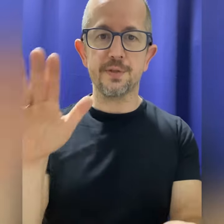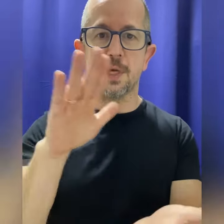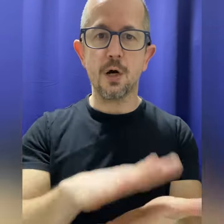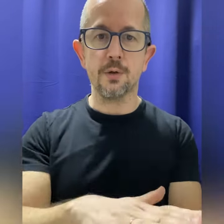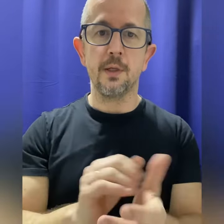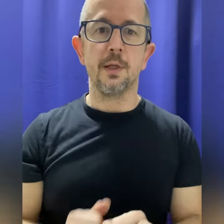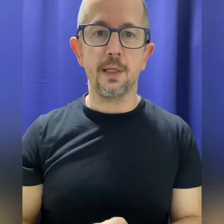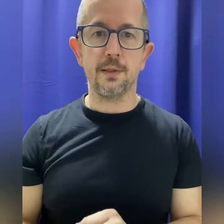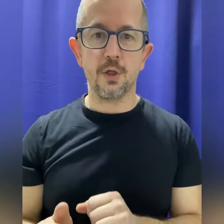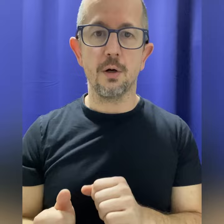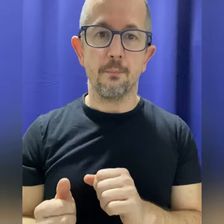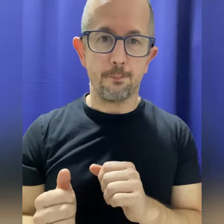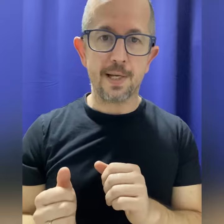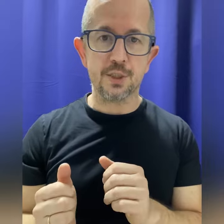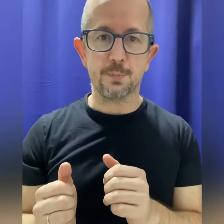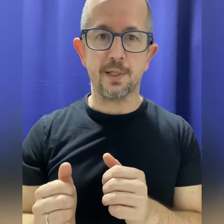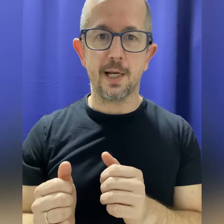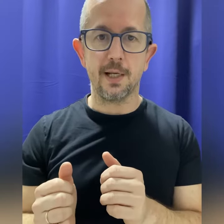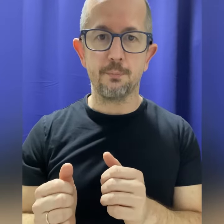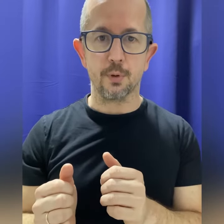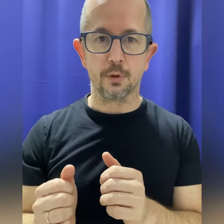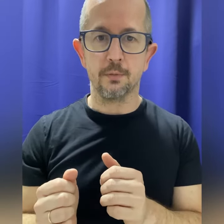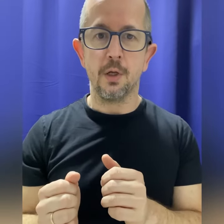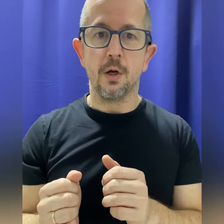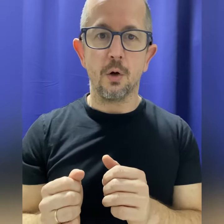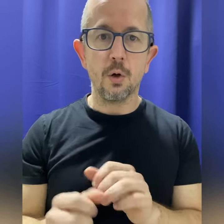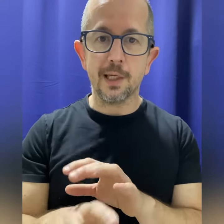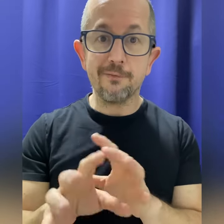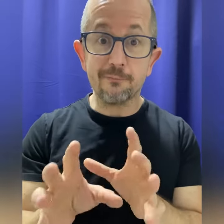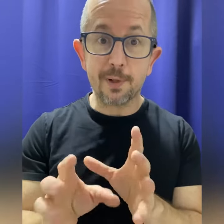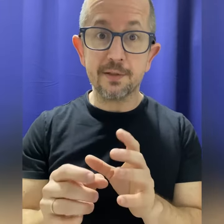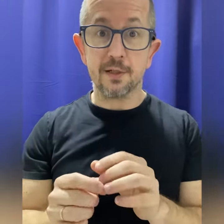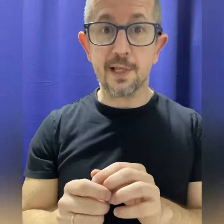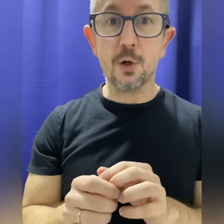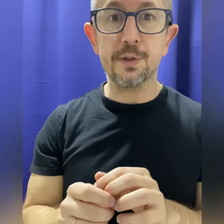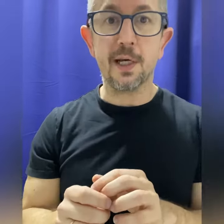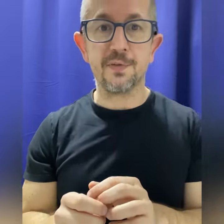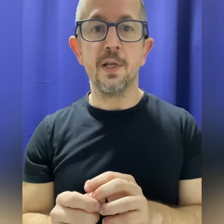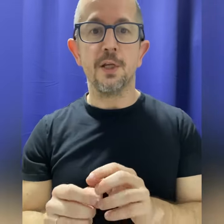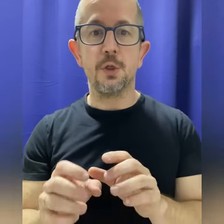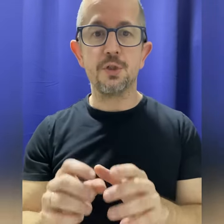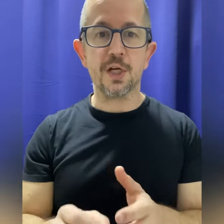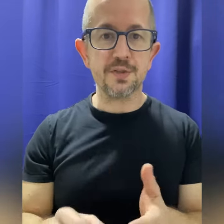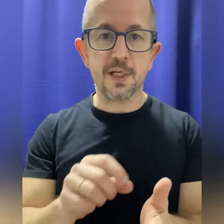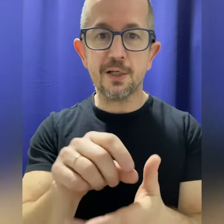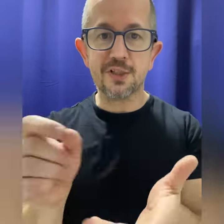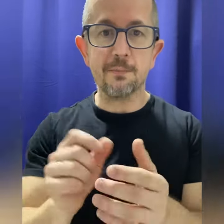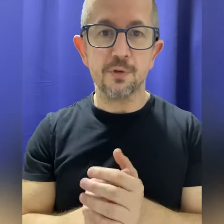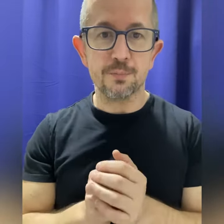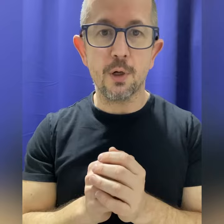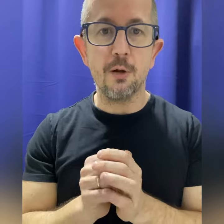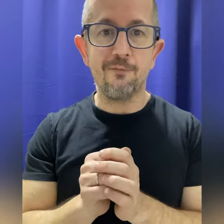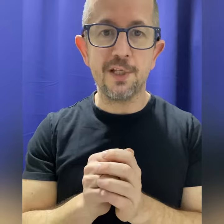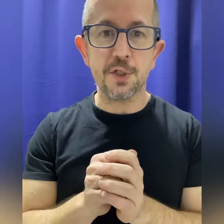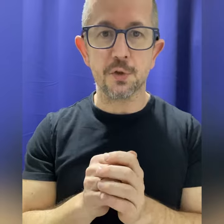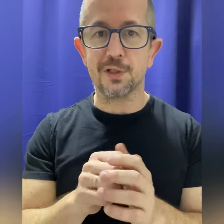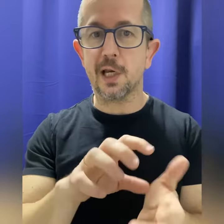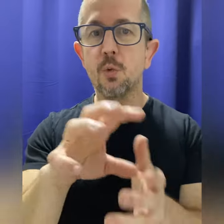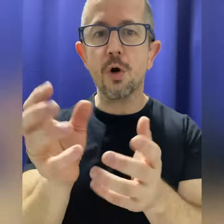down in your management handbook. Or even better nowadays, you just take some small videos like one